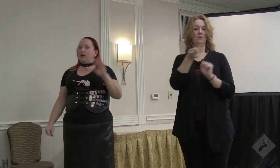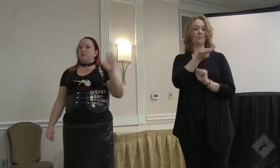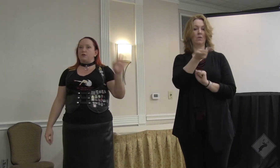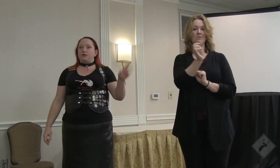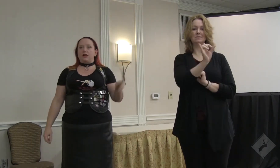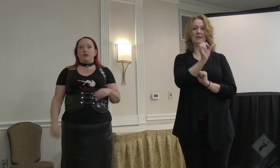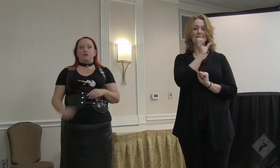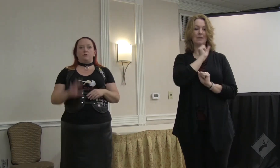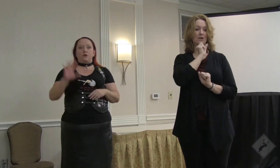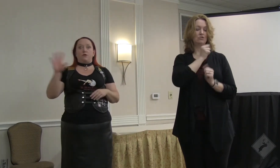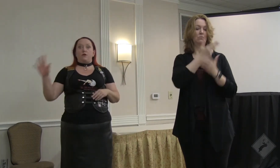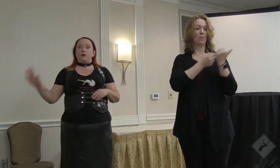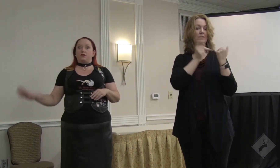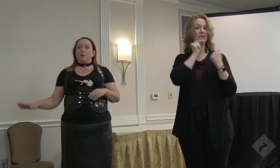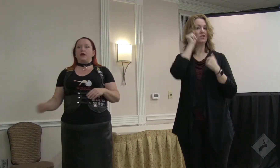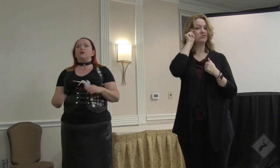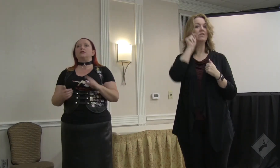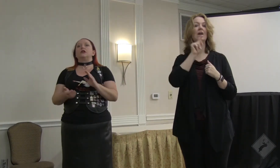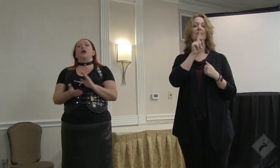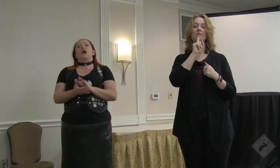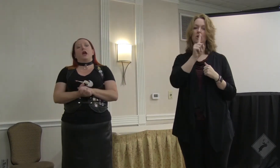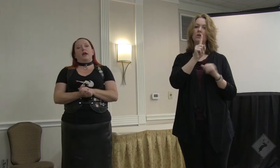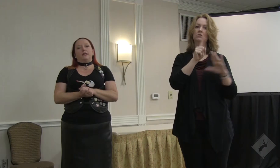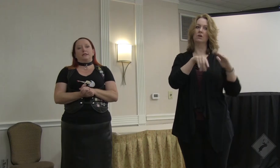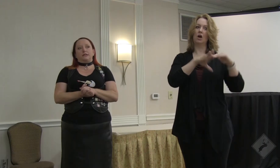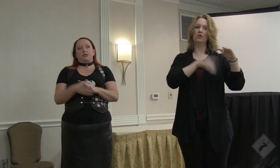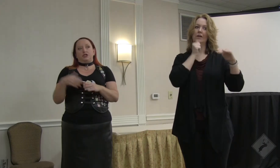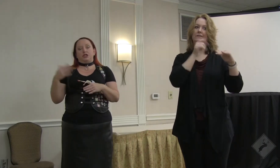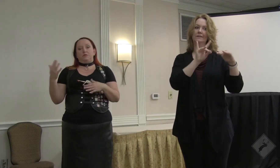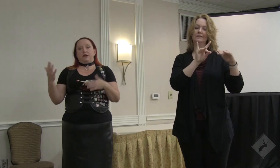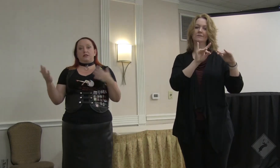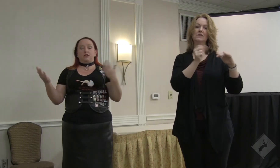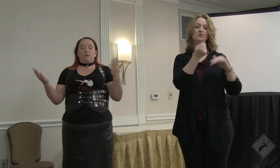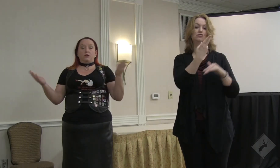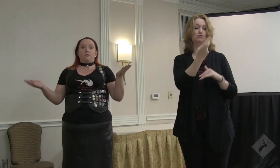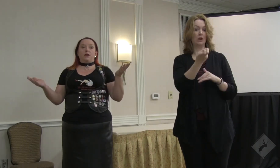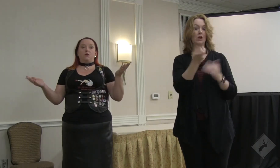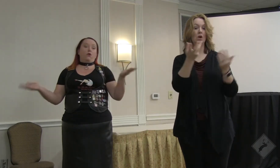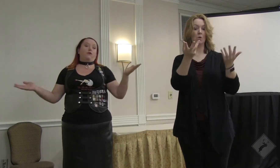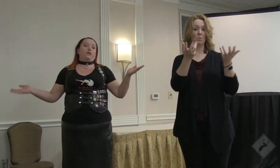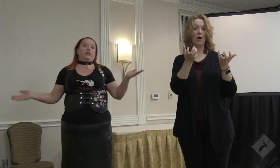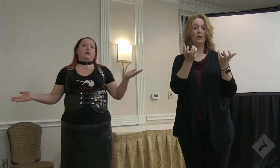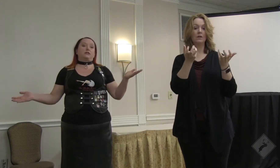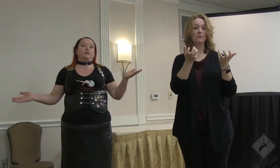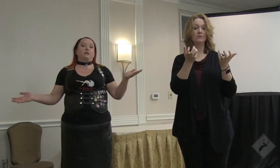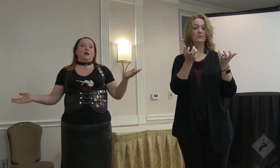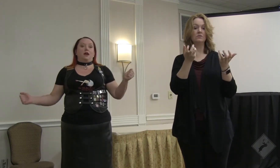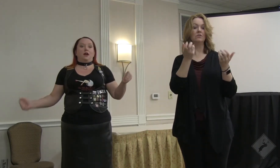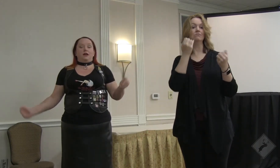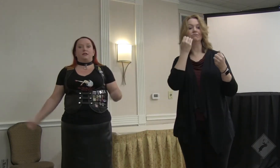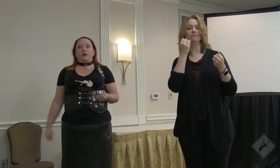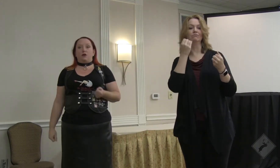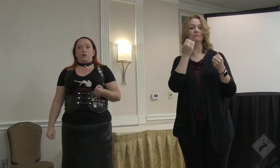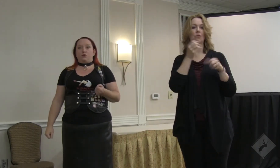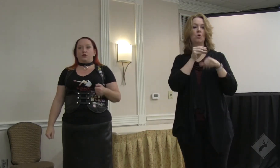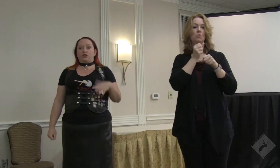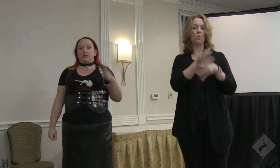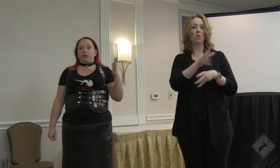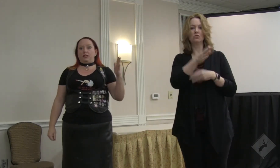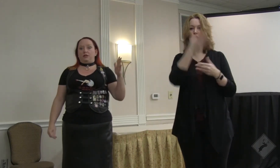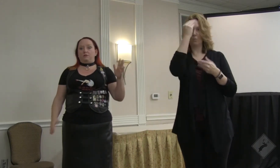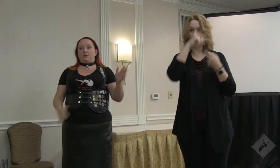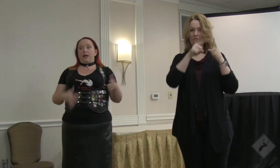the same age, both teenagers, both very much minors. And she basically wanted to make her boyfriend jealous. And so